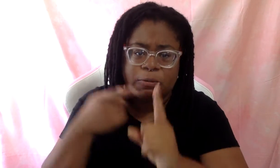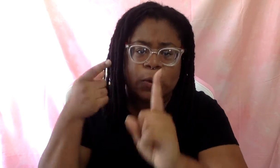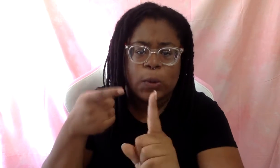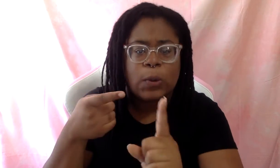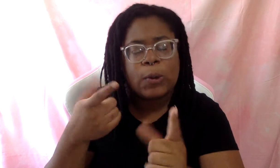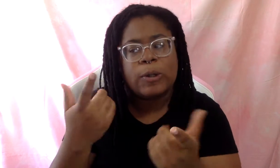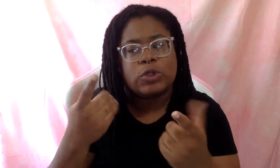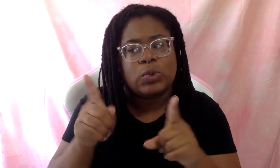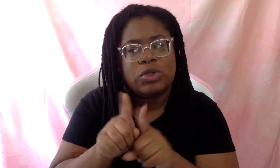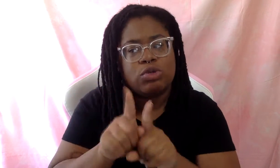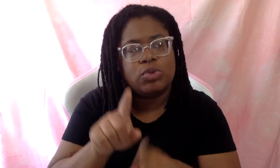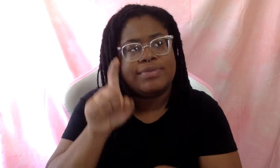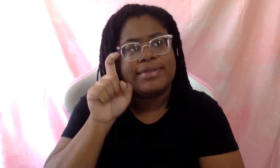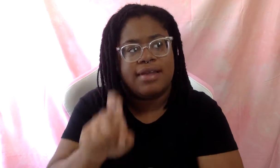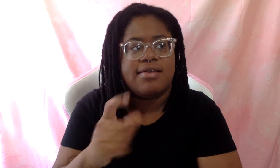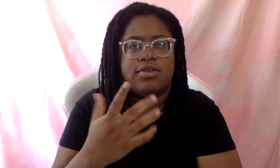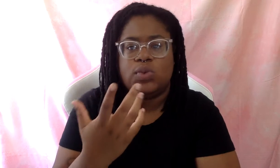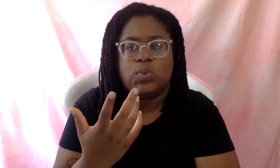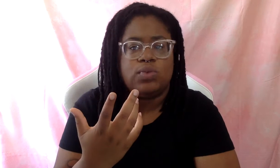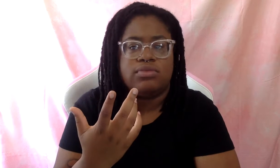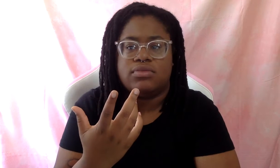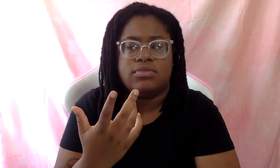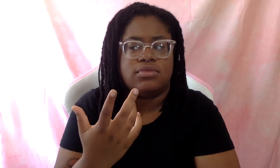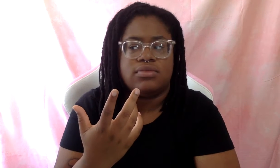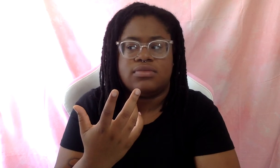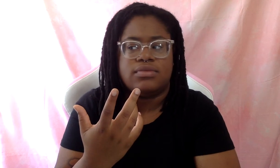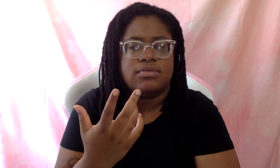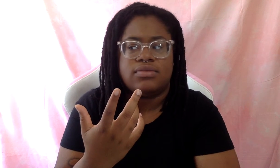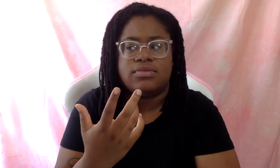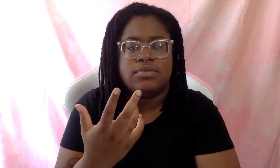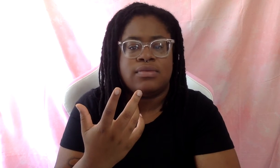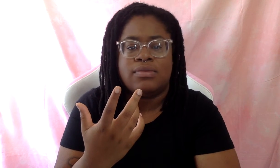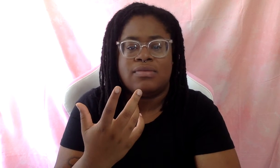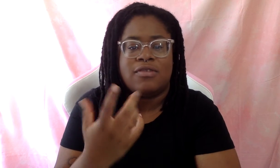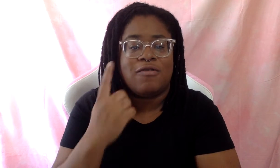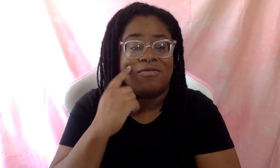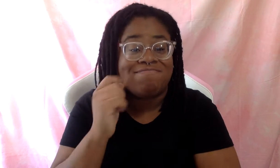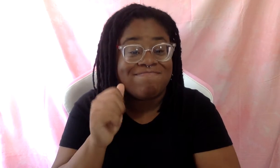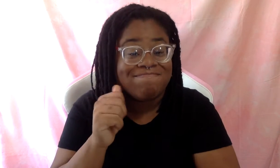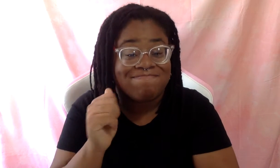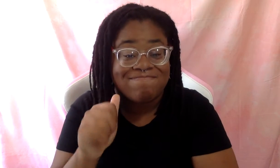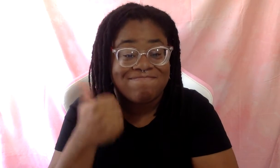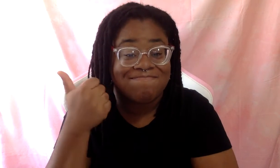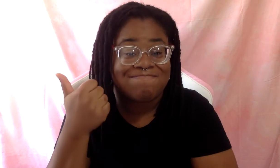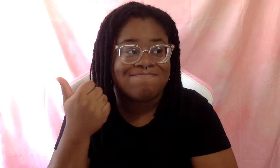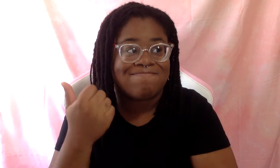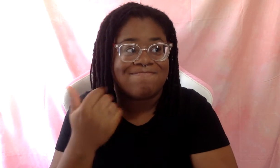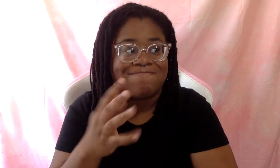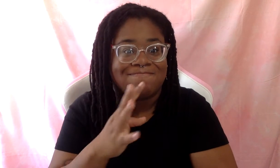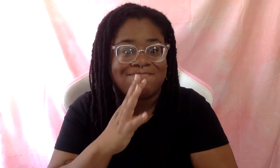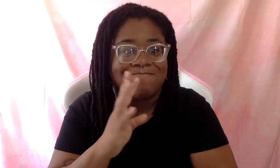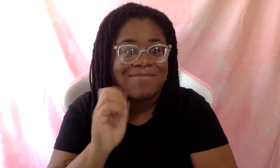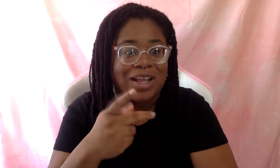necessary, uh, for, for others to speak out. And I hope that, uh,